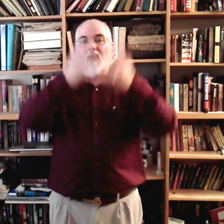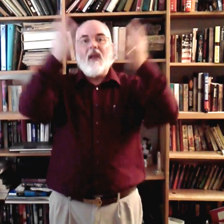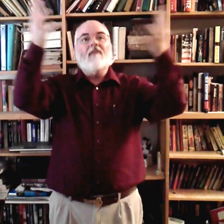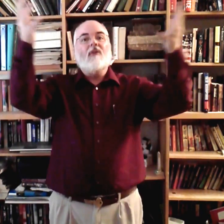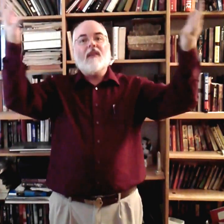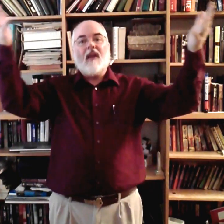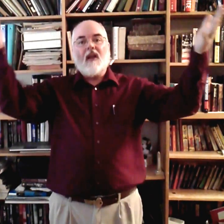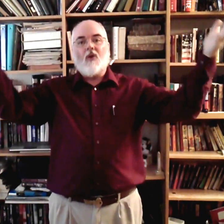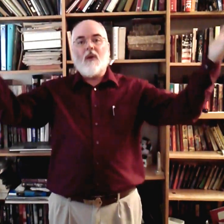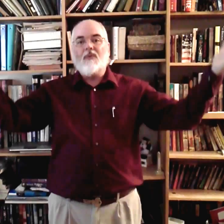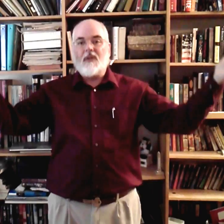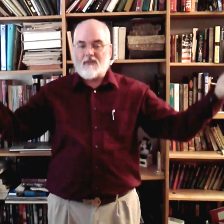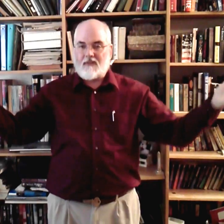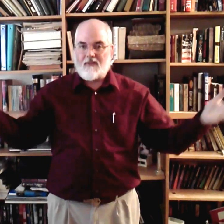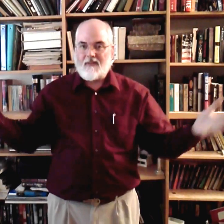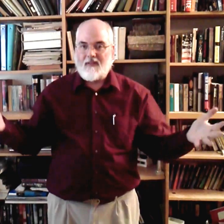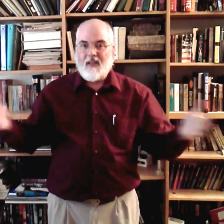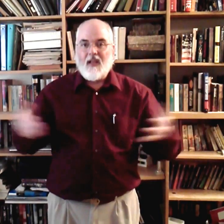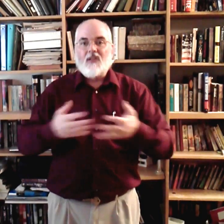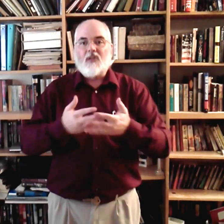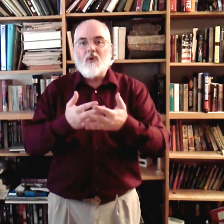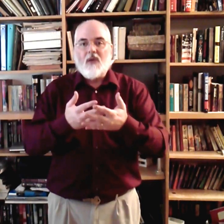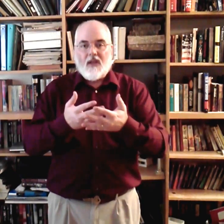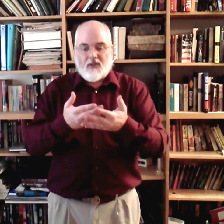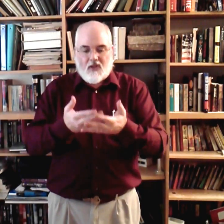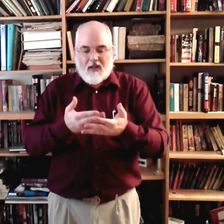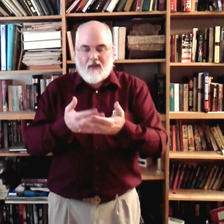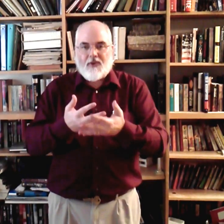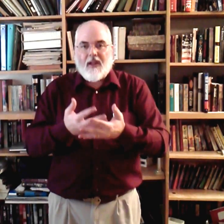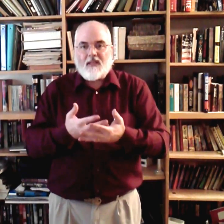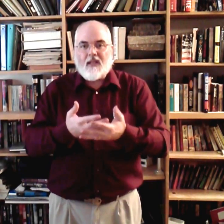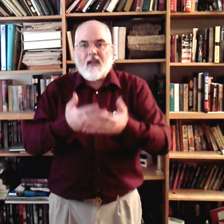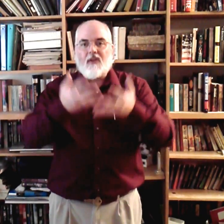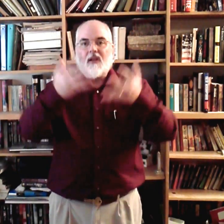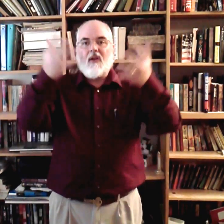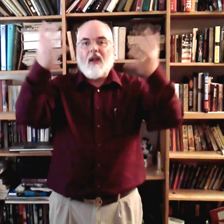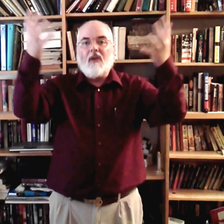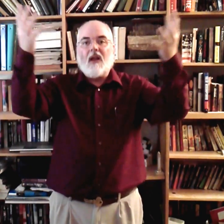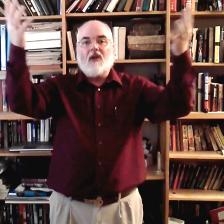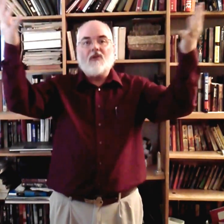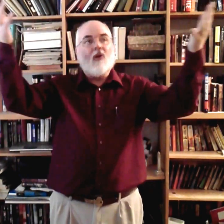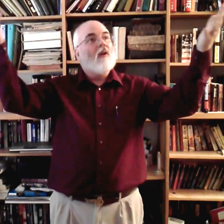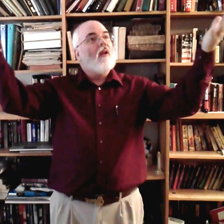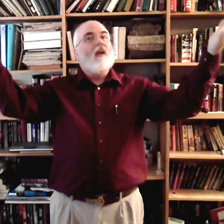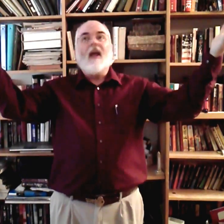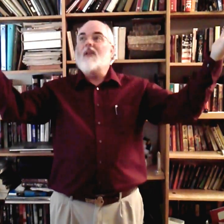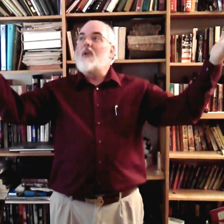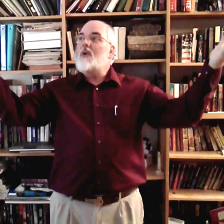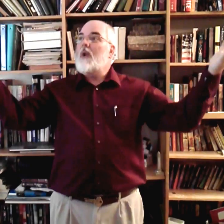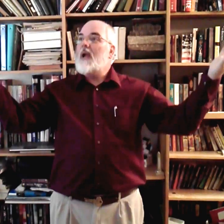everything around us. So, you start kind of with your hands together here and you kind of just go. And you look around a little